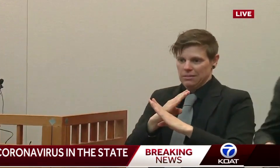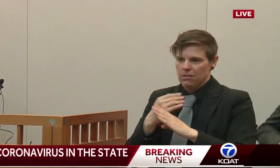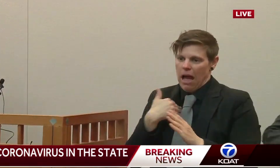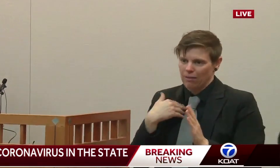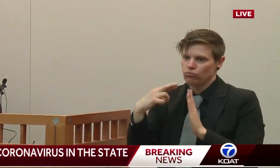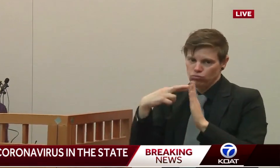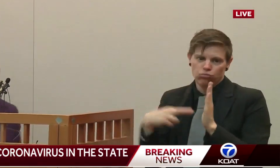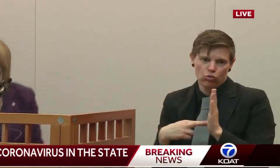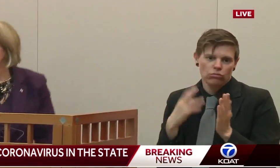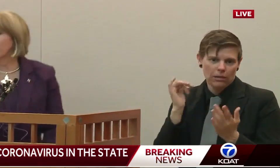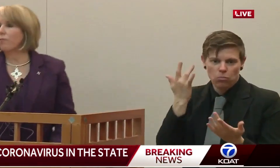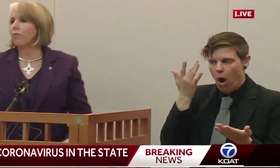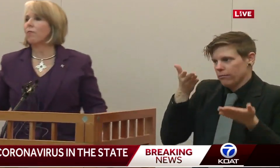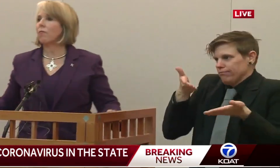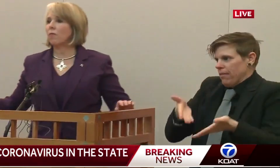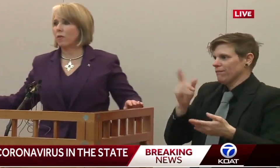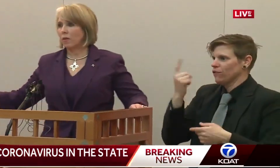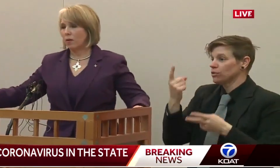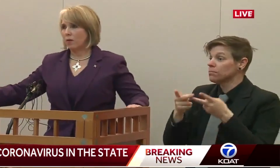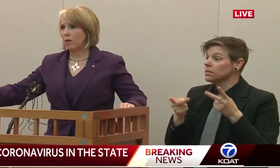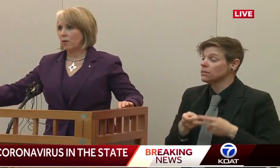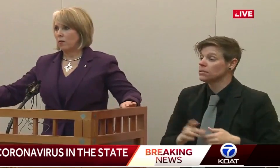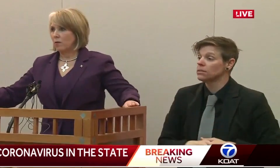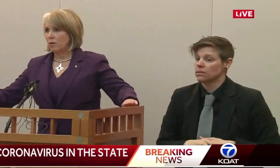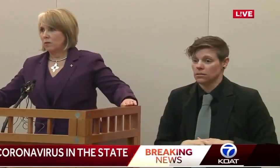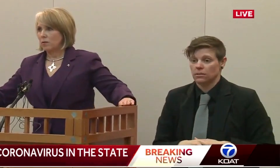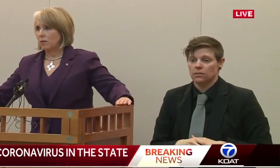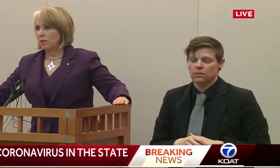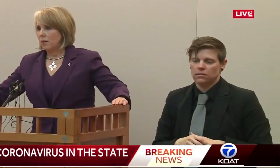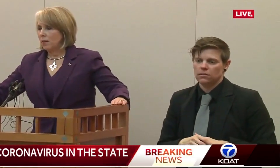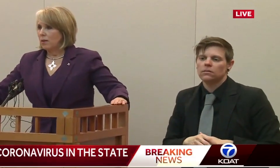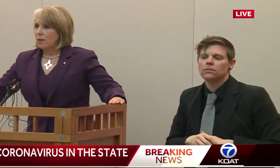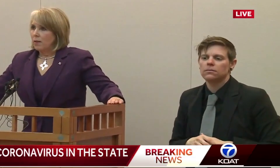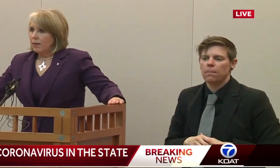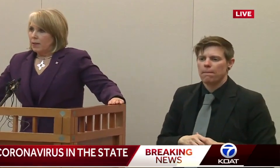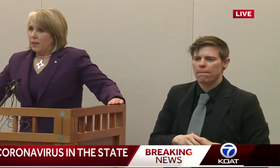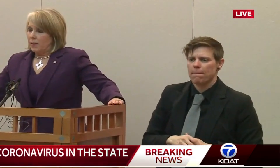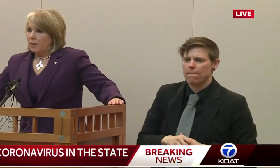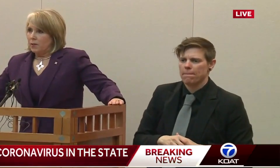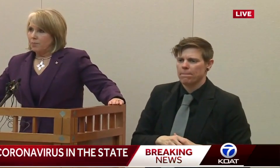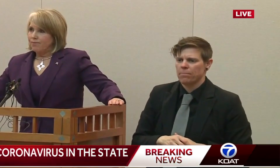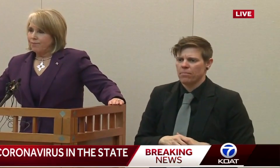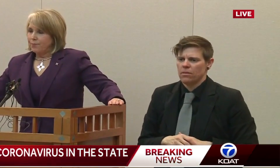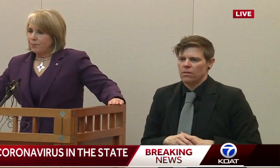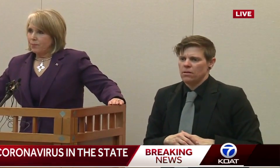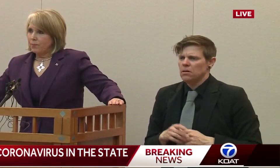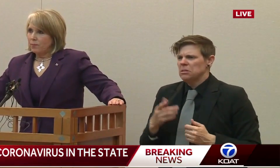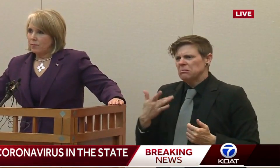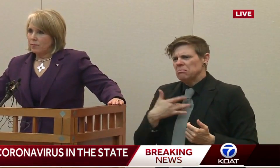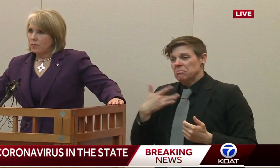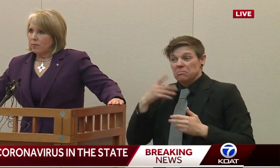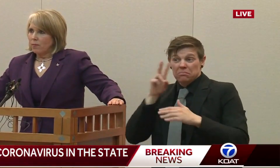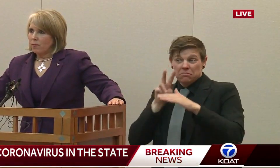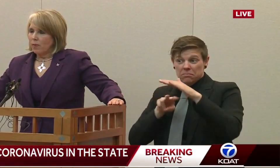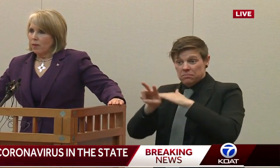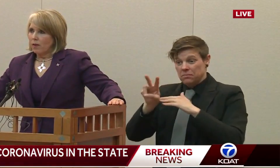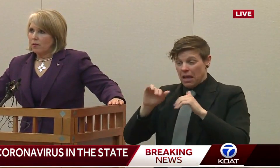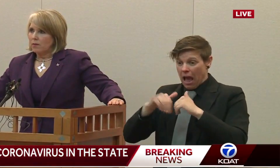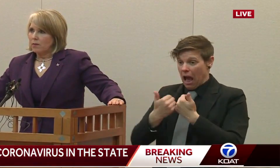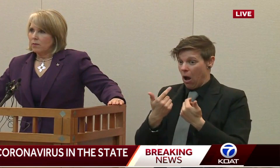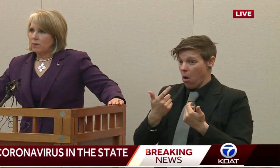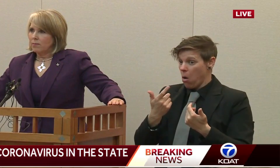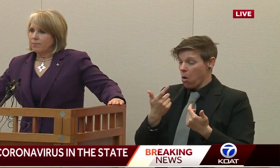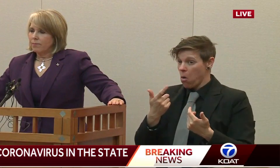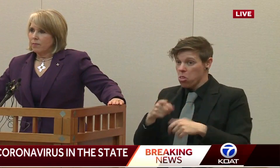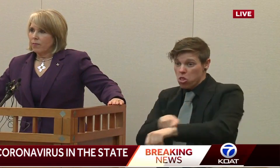Mr. McKay, let's go there. Can you address how long we can expect this to go on? Is this a new normal for the rest of the year? Is